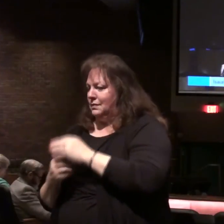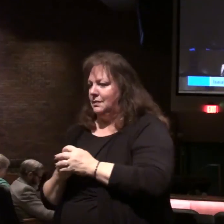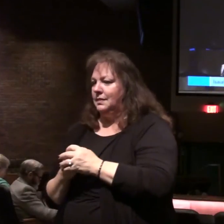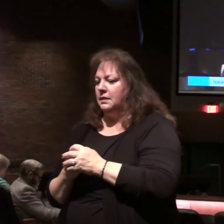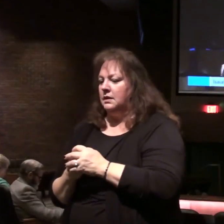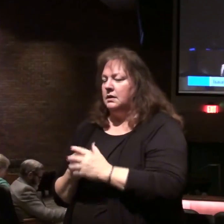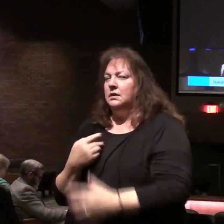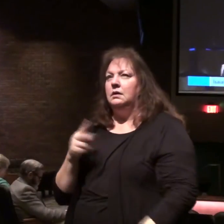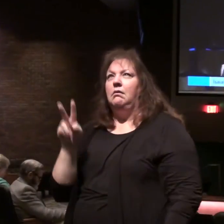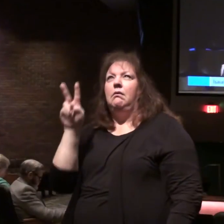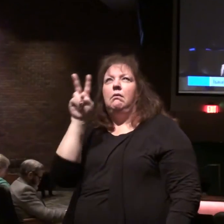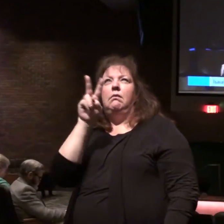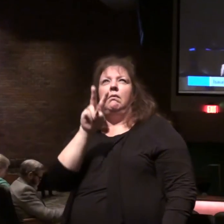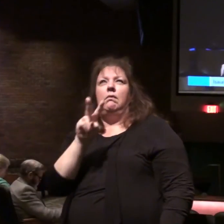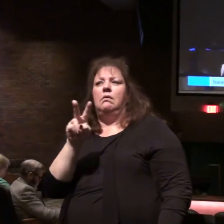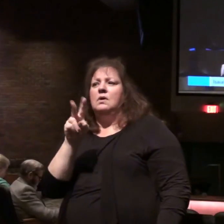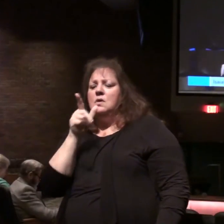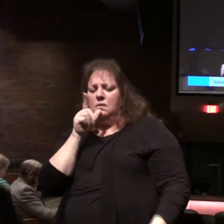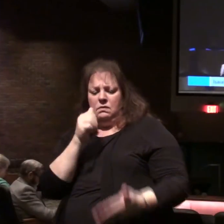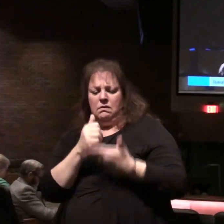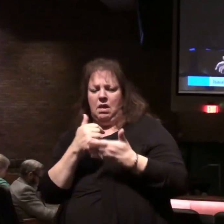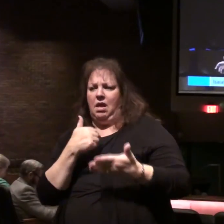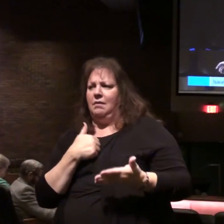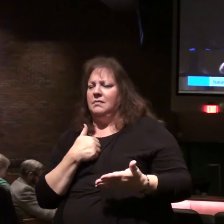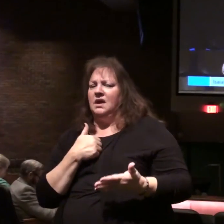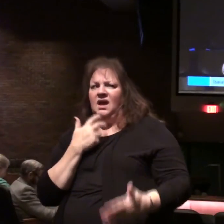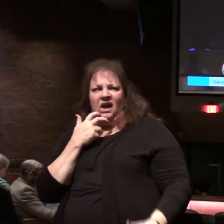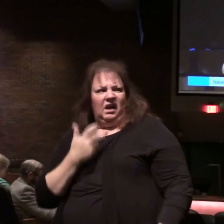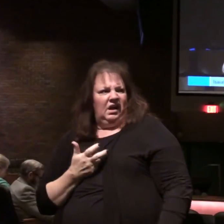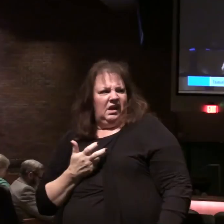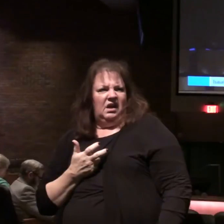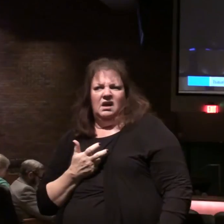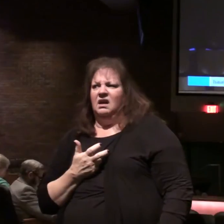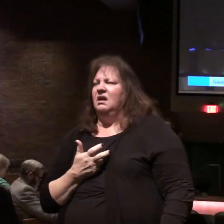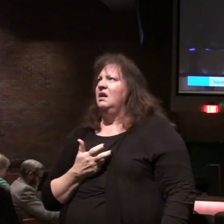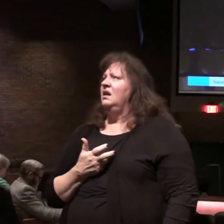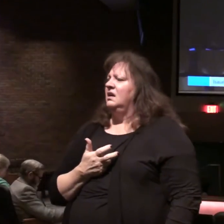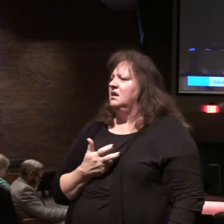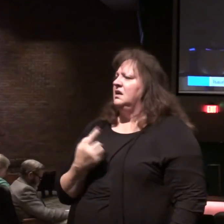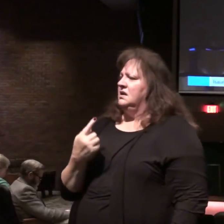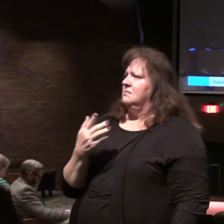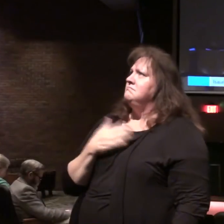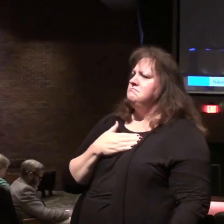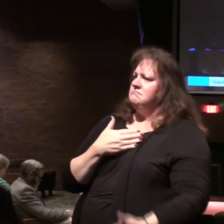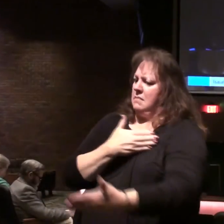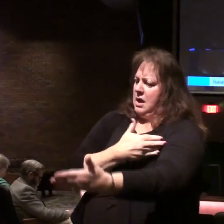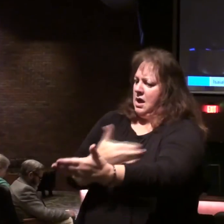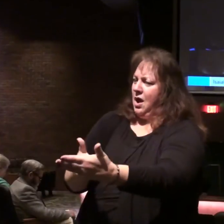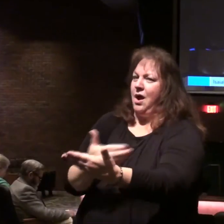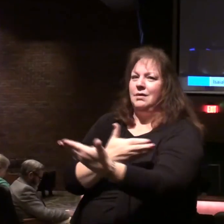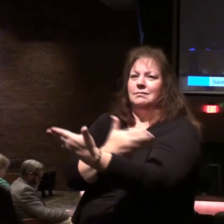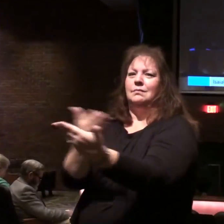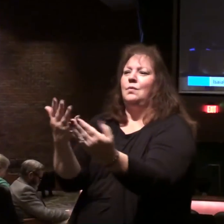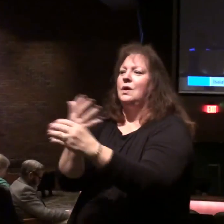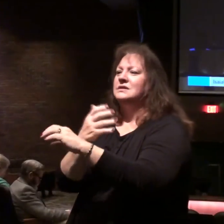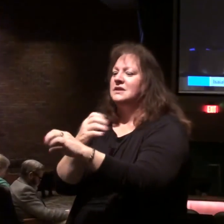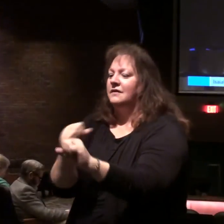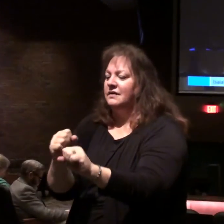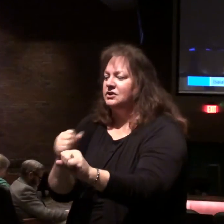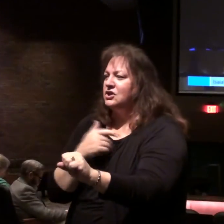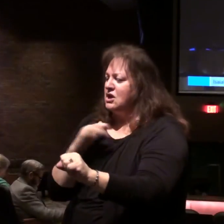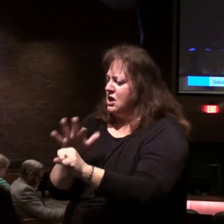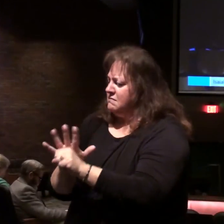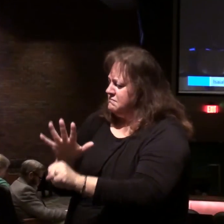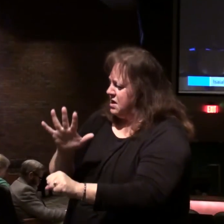I looked and there was no one to help. I was astonished there was no one to uphold me. So my own arm brought salvation to me. My